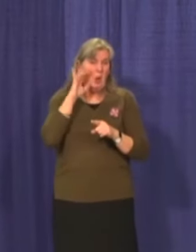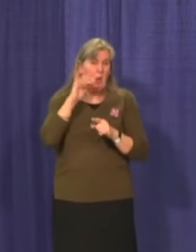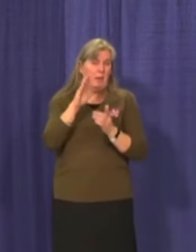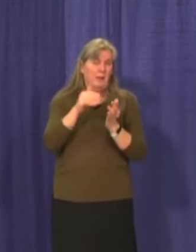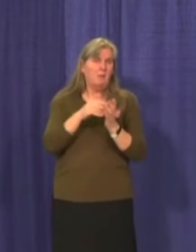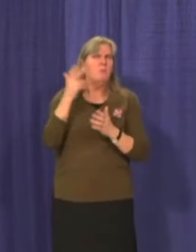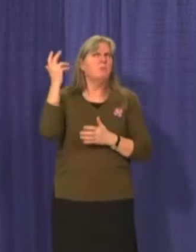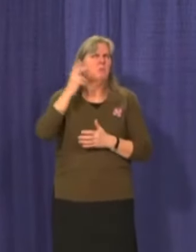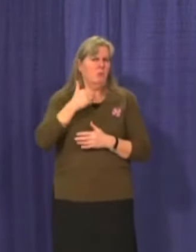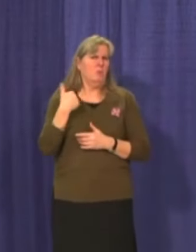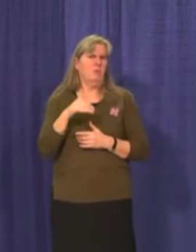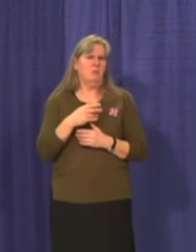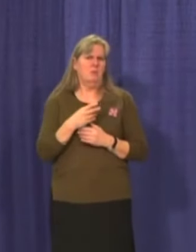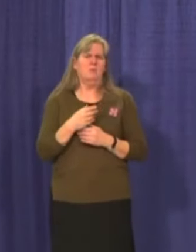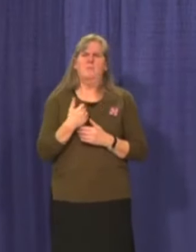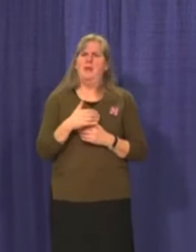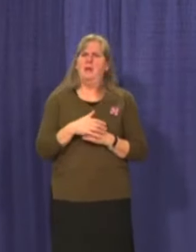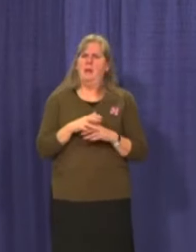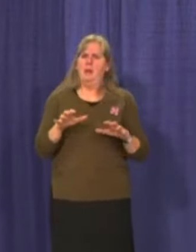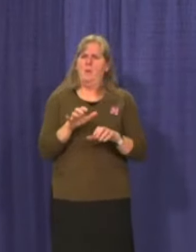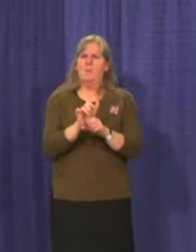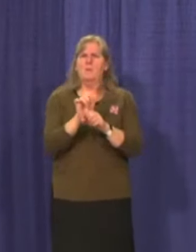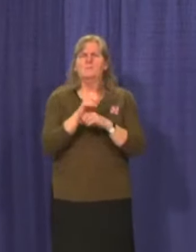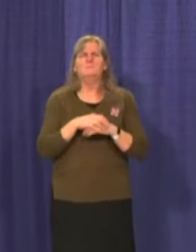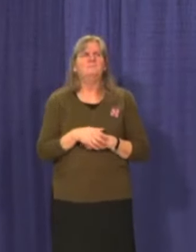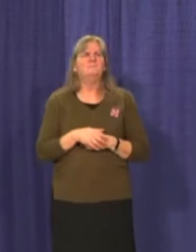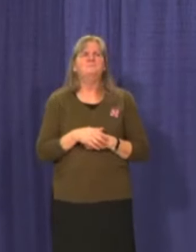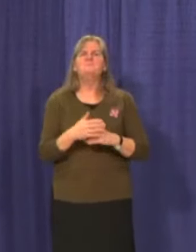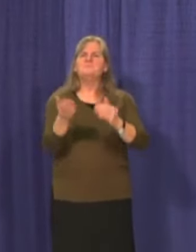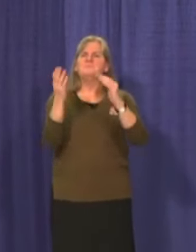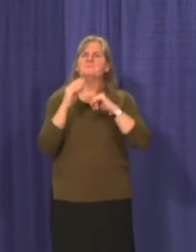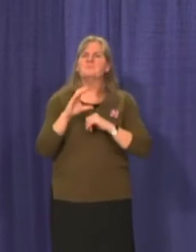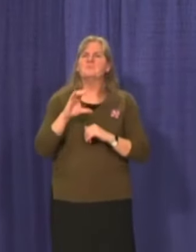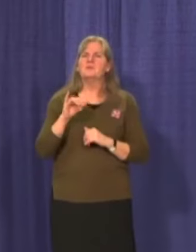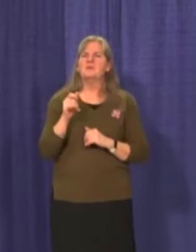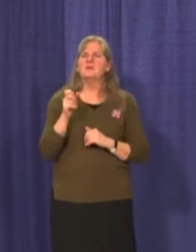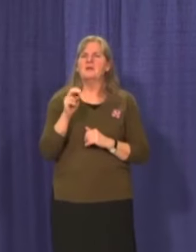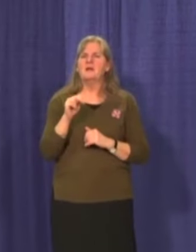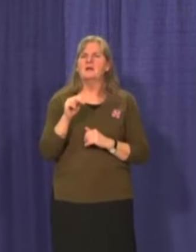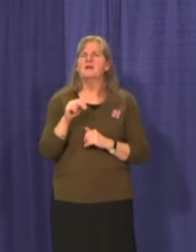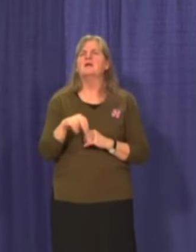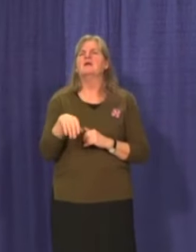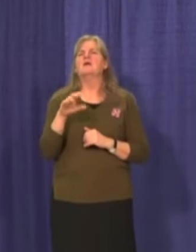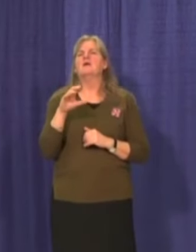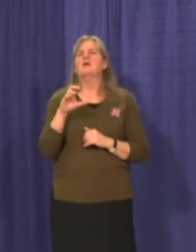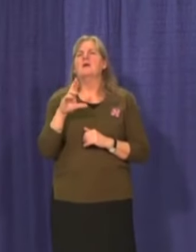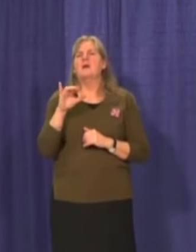the clinics. Thank you. We'll move now to Claudiane, Radio-Canada.